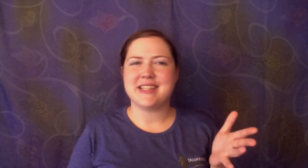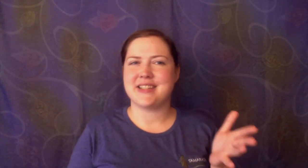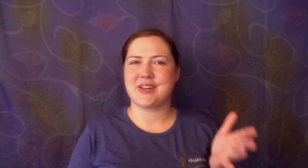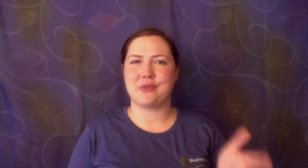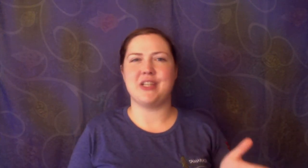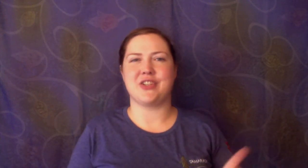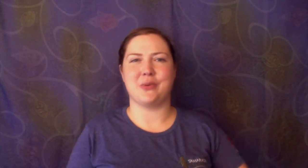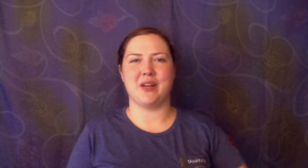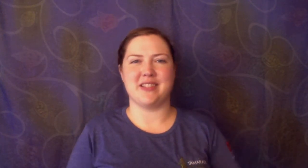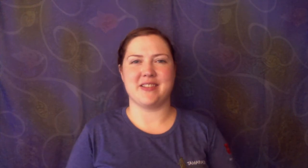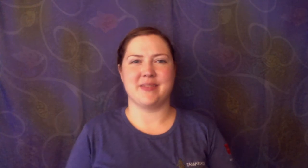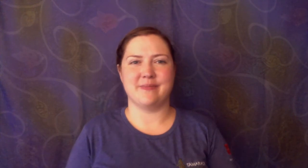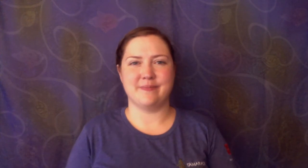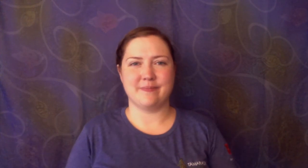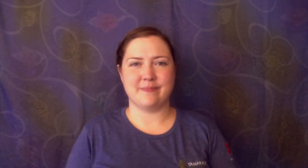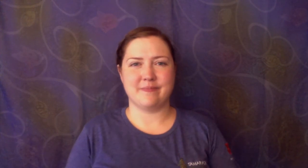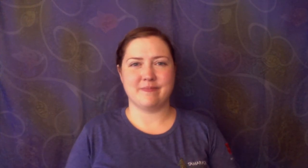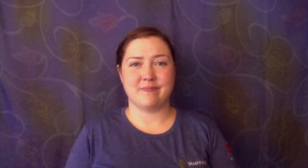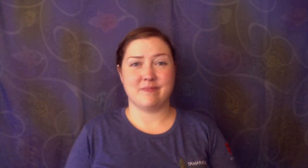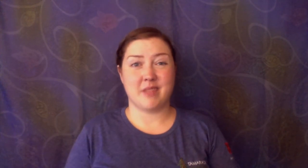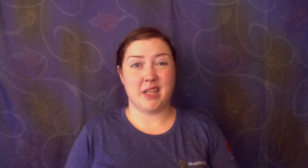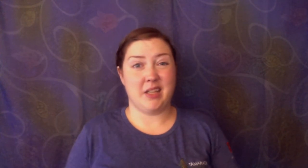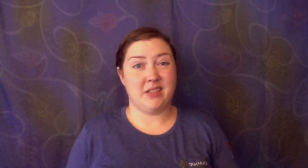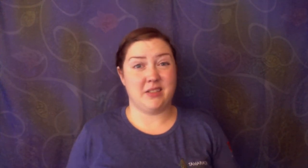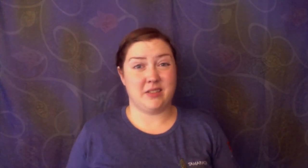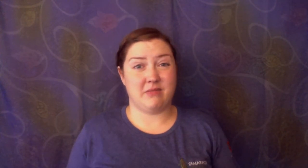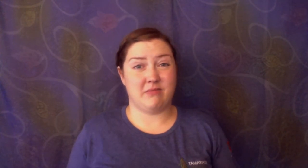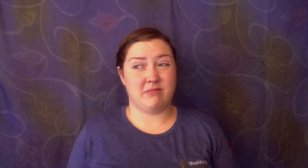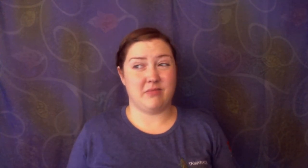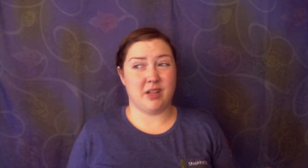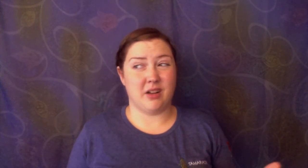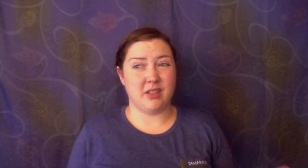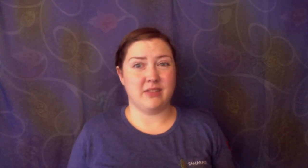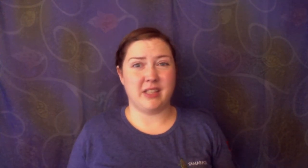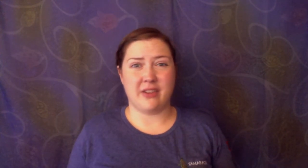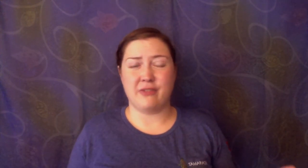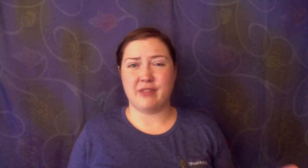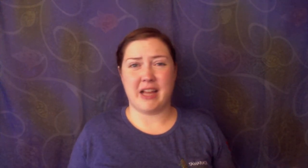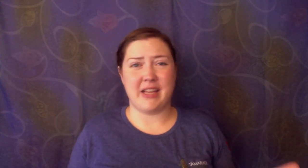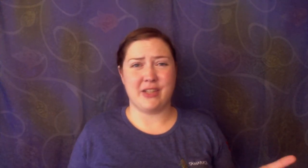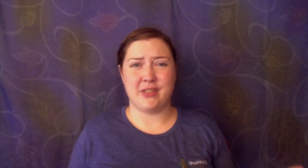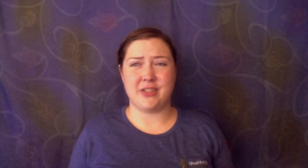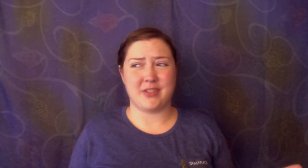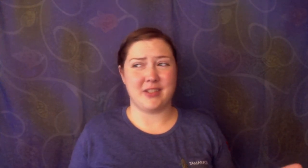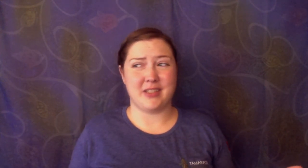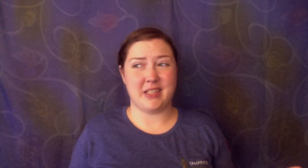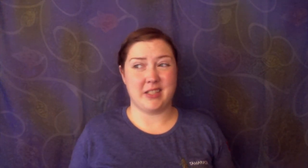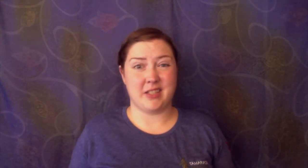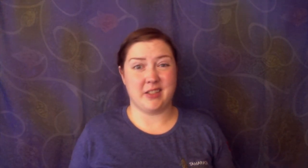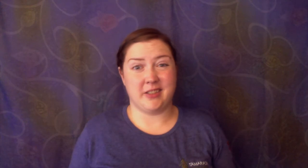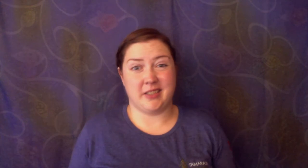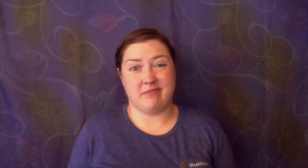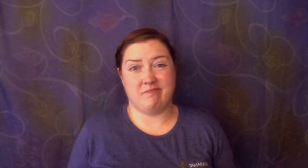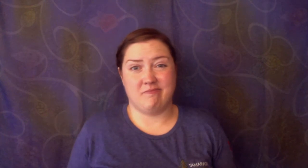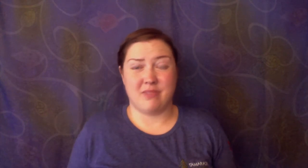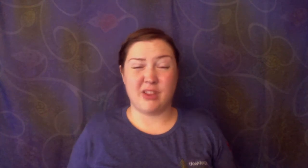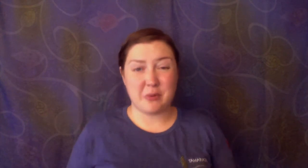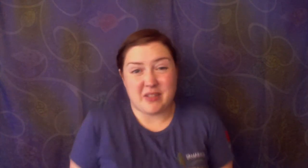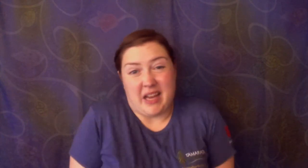creature was. And all of the other flying creatures looked at each other and those that had